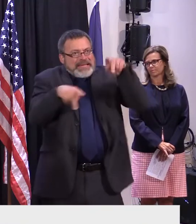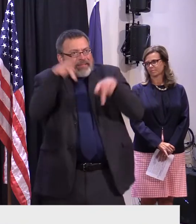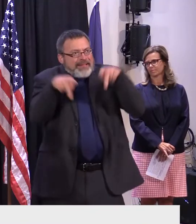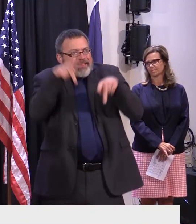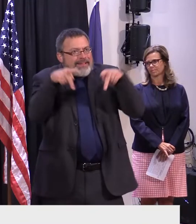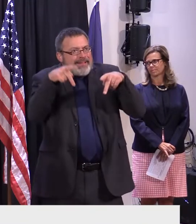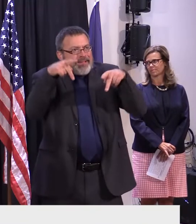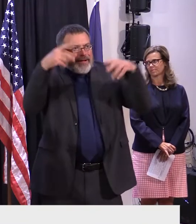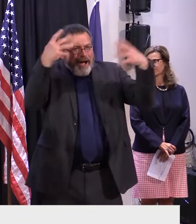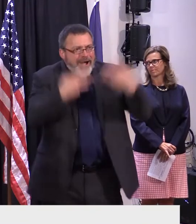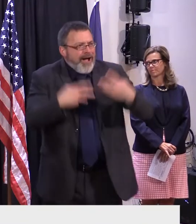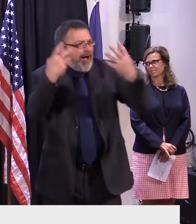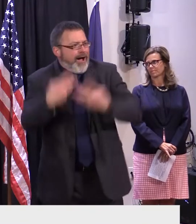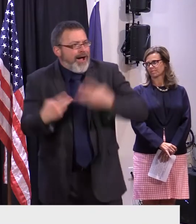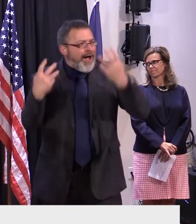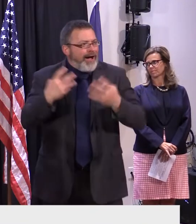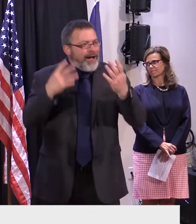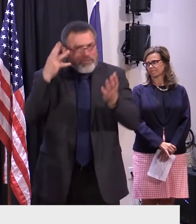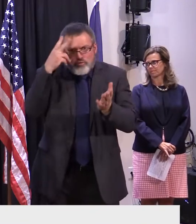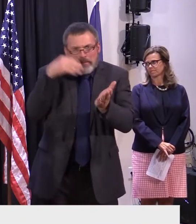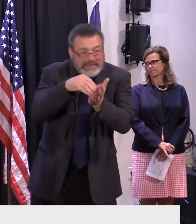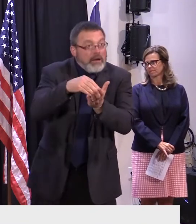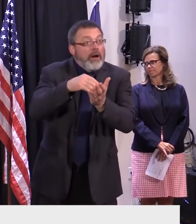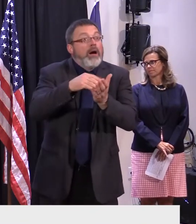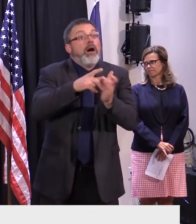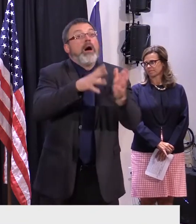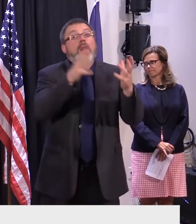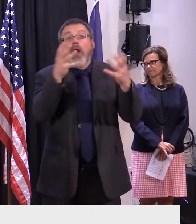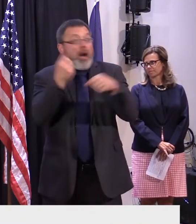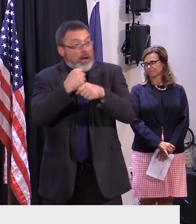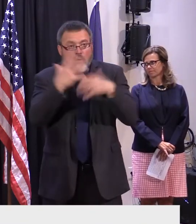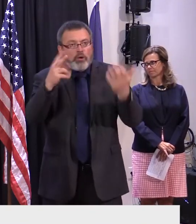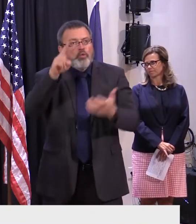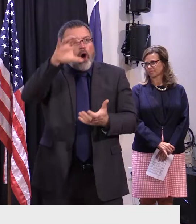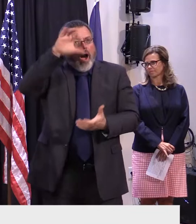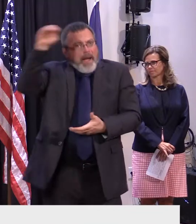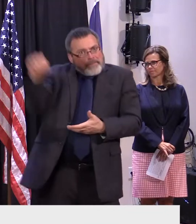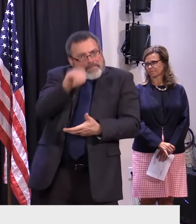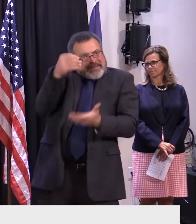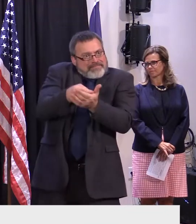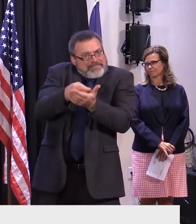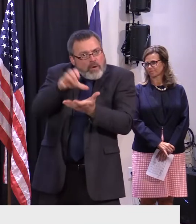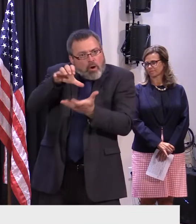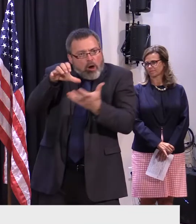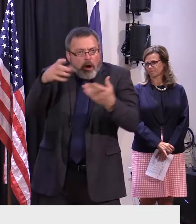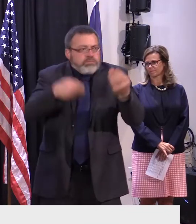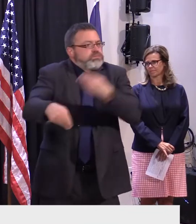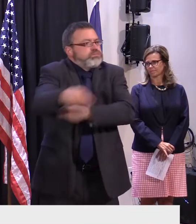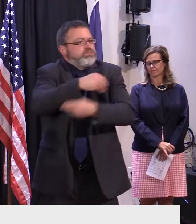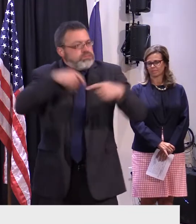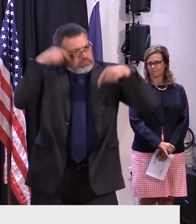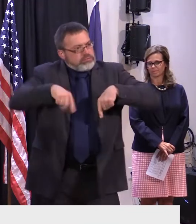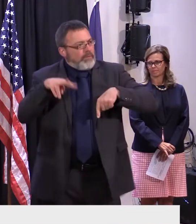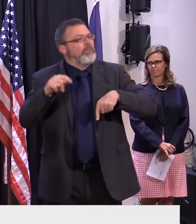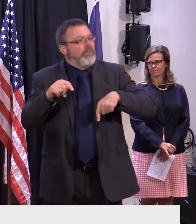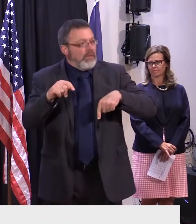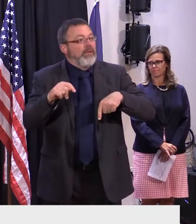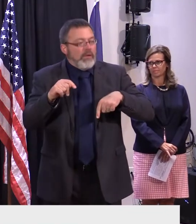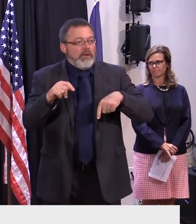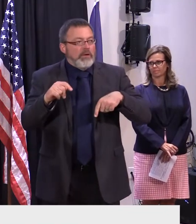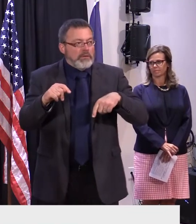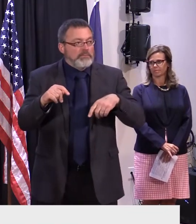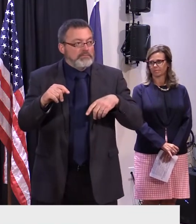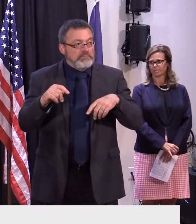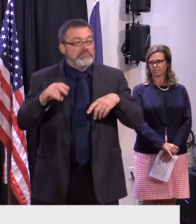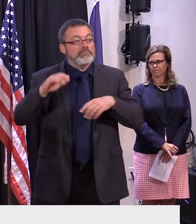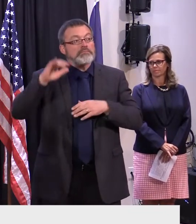economy. And based on the positive reception and feedback we received last week, I believe we can expand those